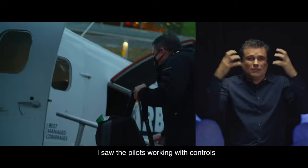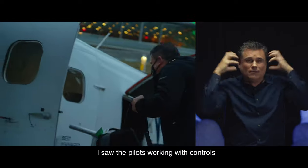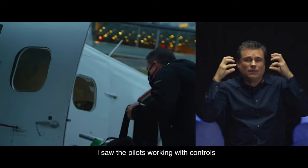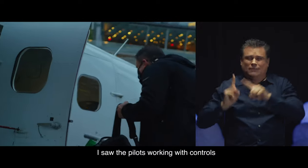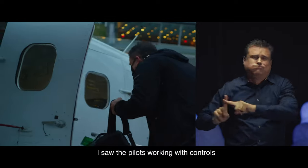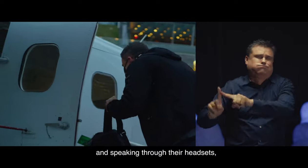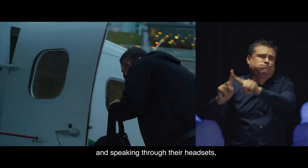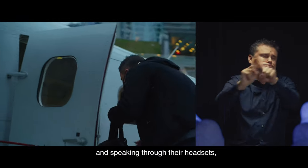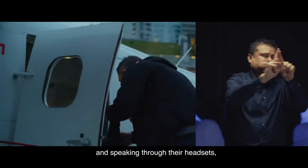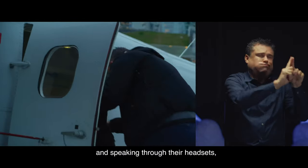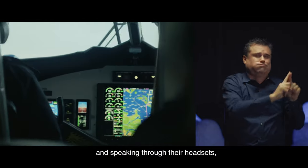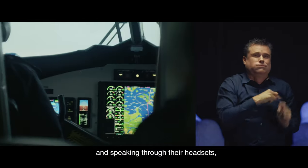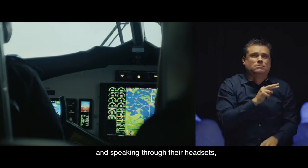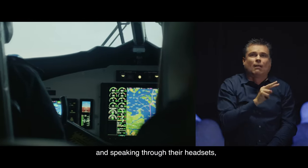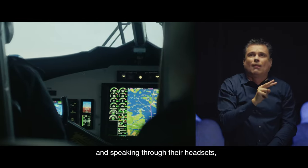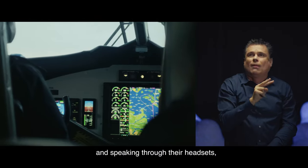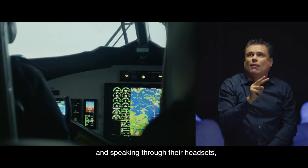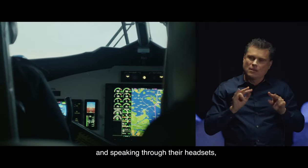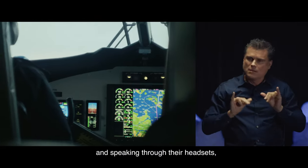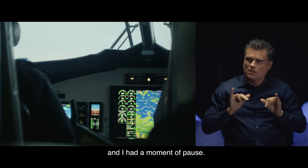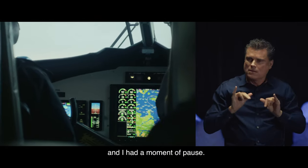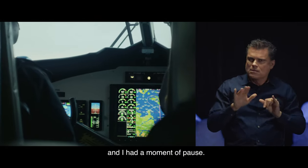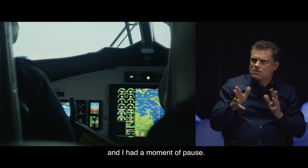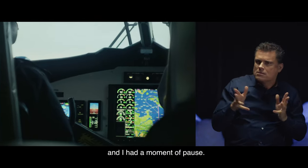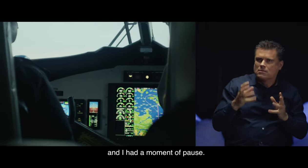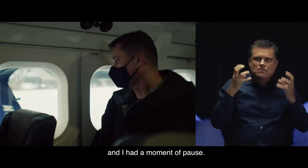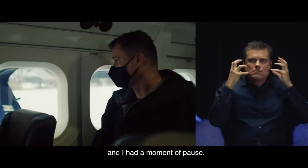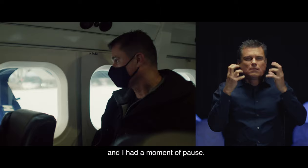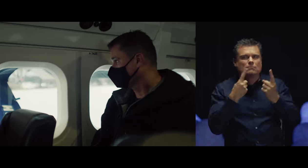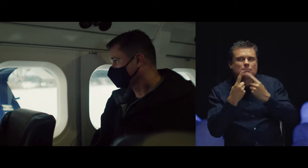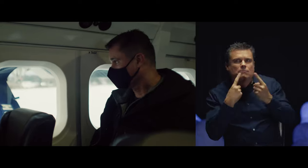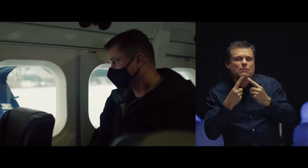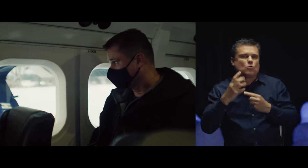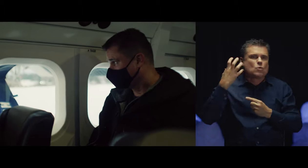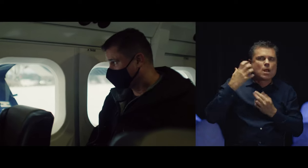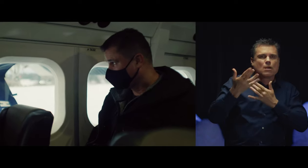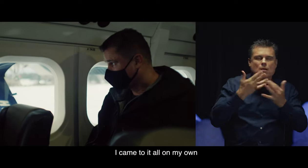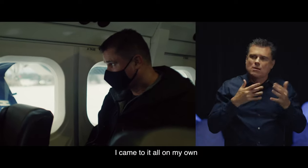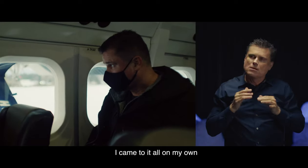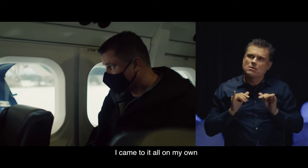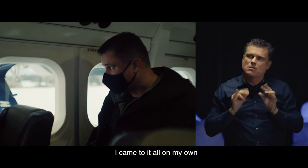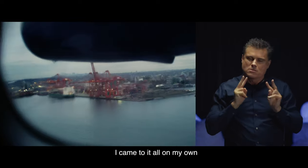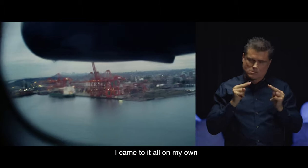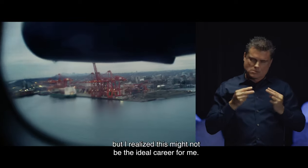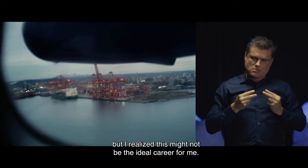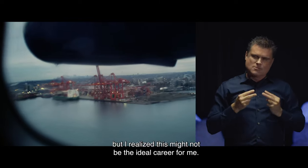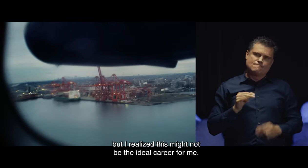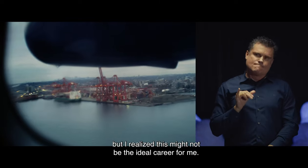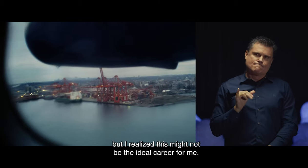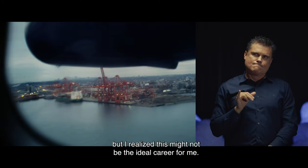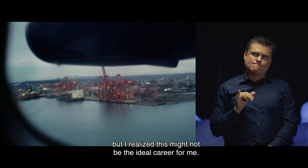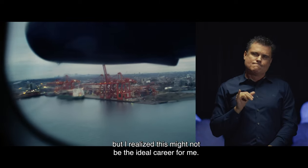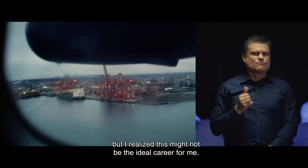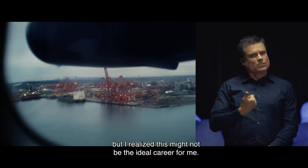the pilots working the controls and speaking through their headsets, and I had a moment of pause. I came to it all on my own, but